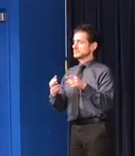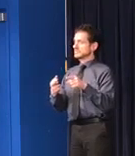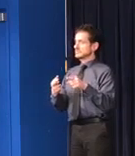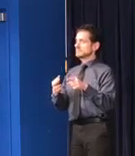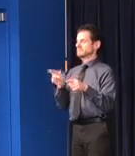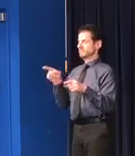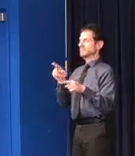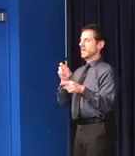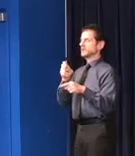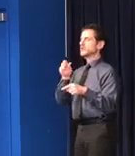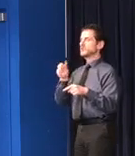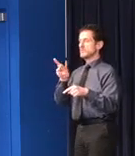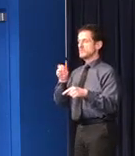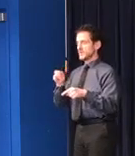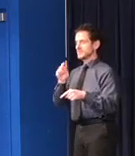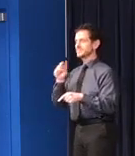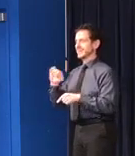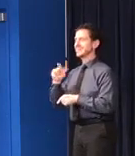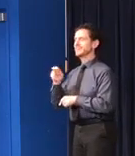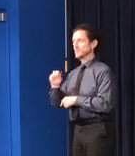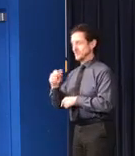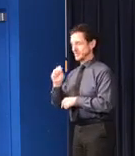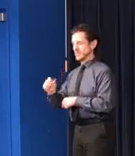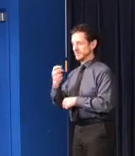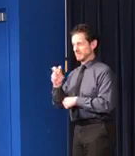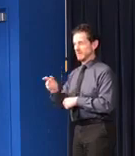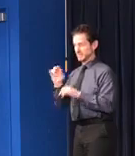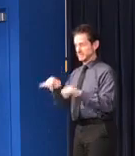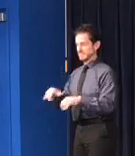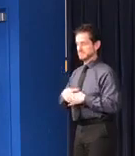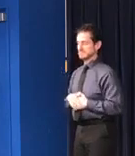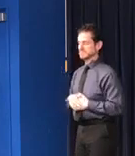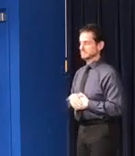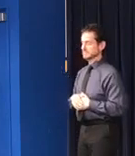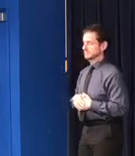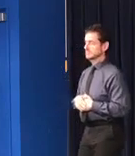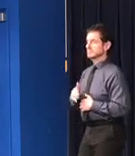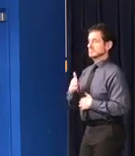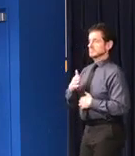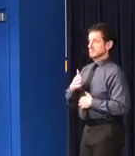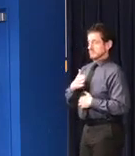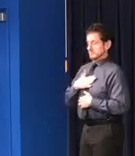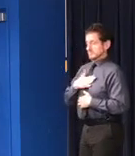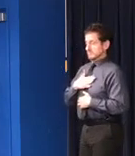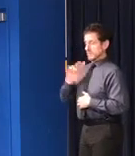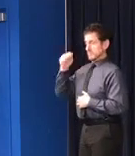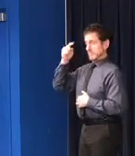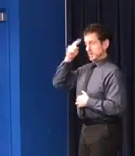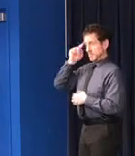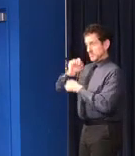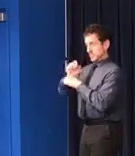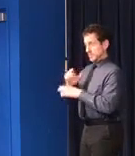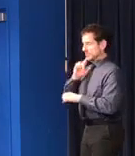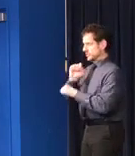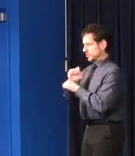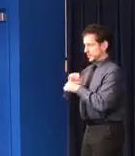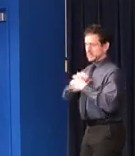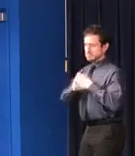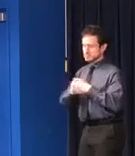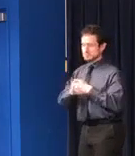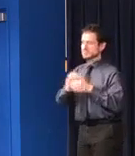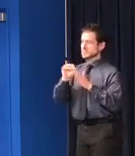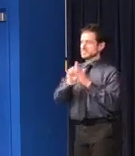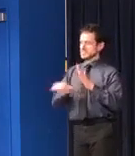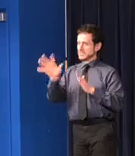coronavirus.illinois.gov. My administration is also working closely with the statewide hospital and healthcare